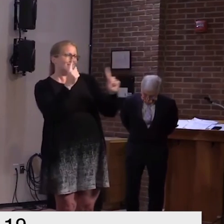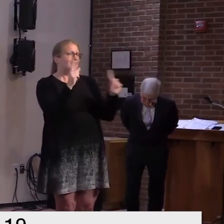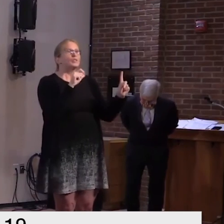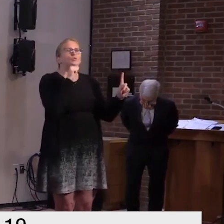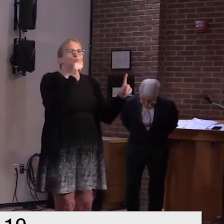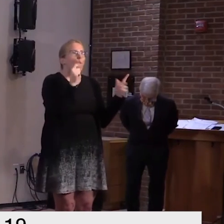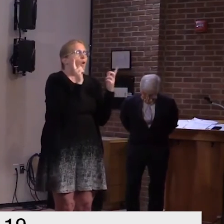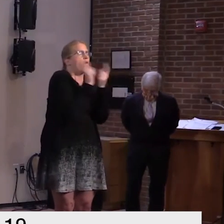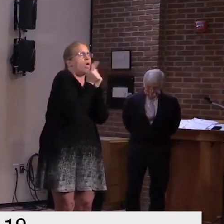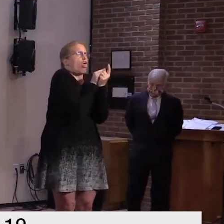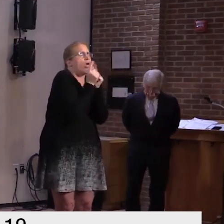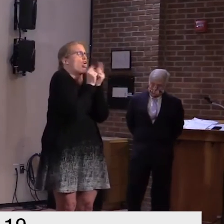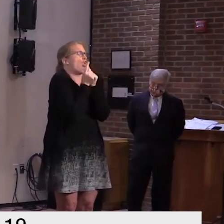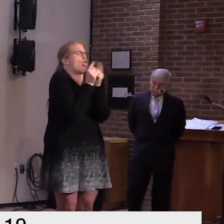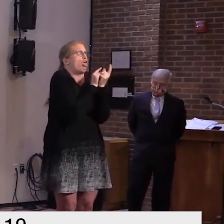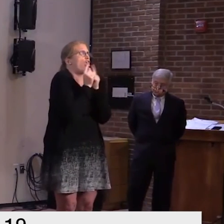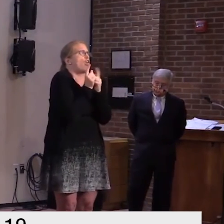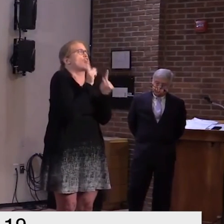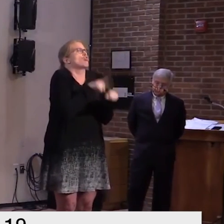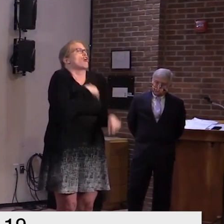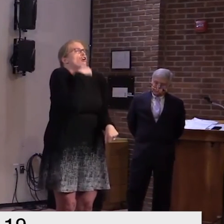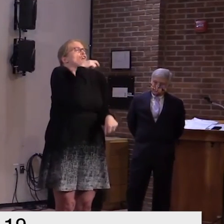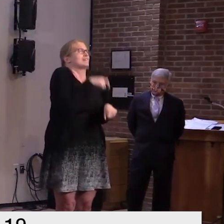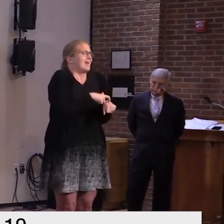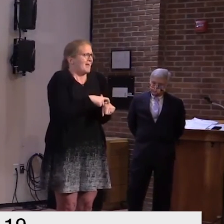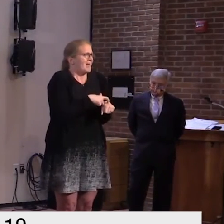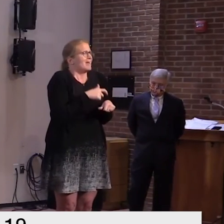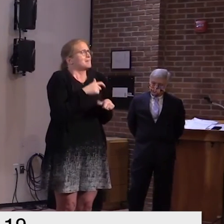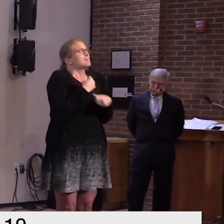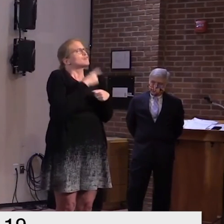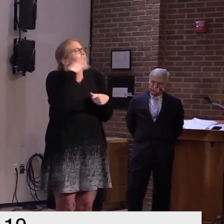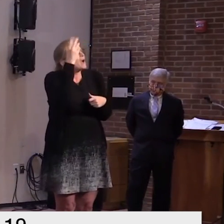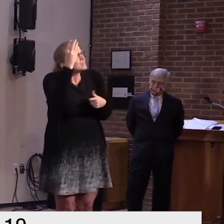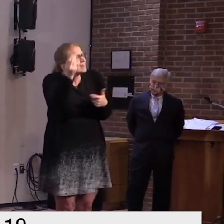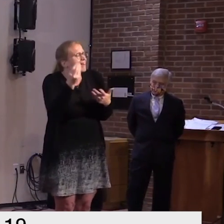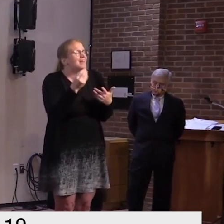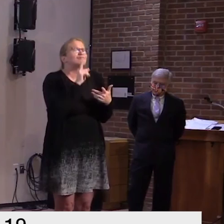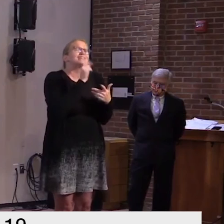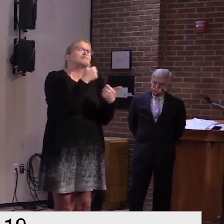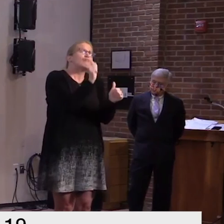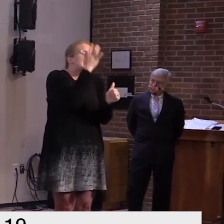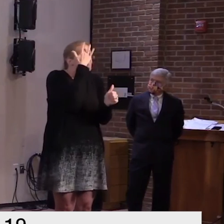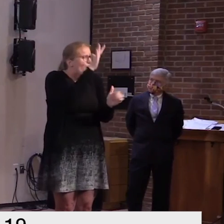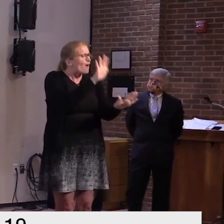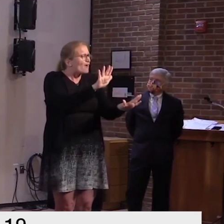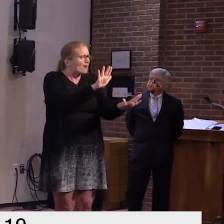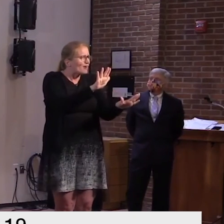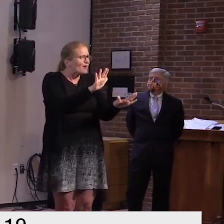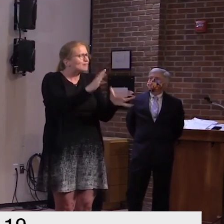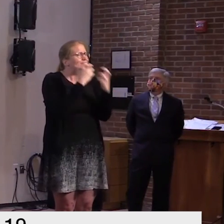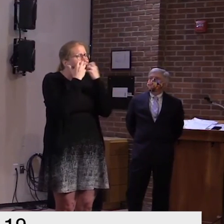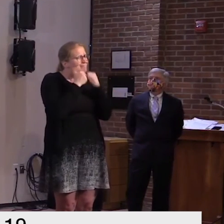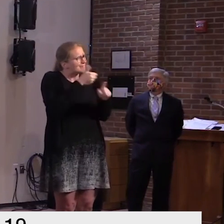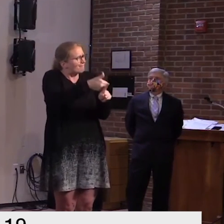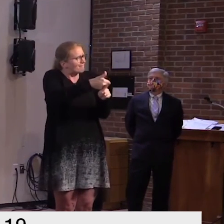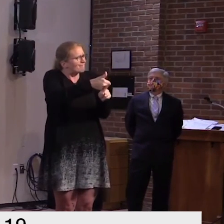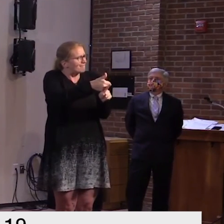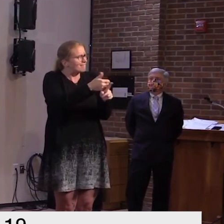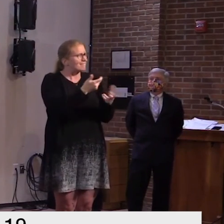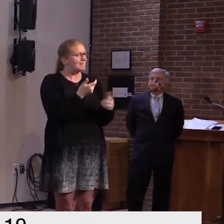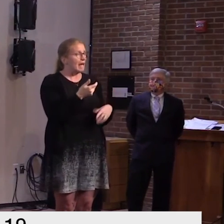congregate uh for a long period of time and just be smart about this uh exercising your your